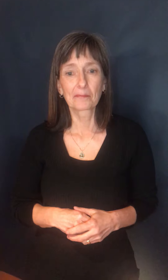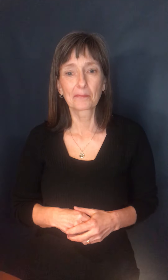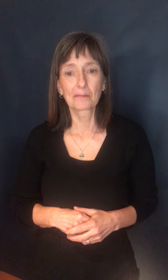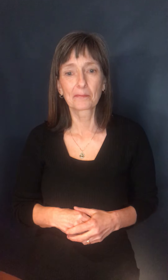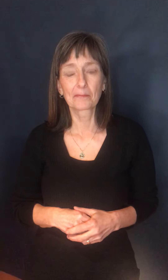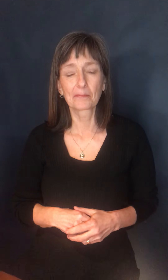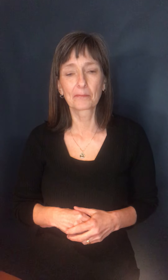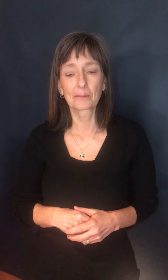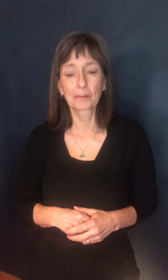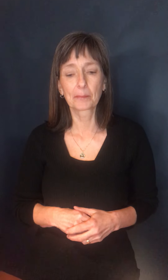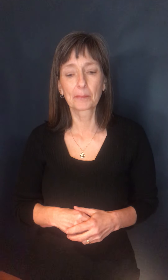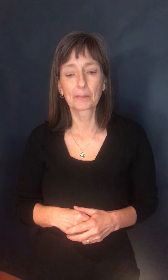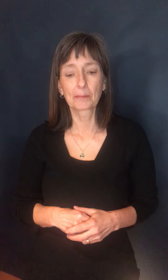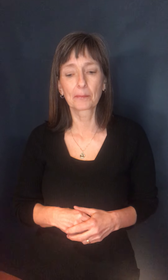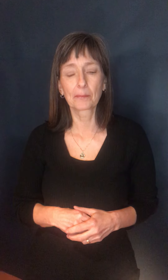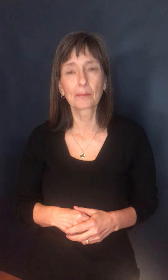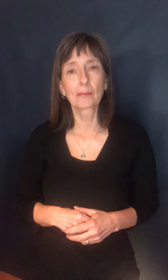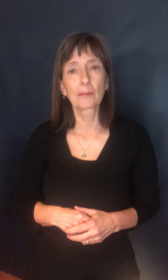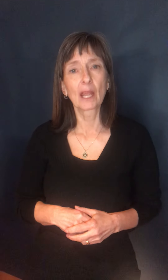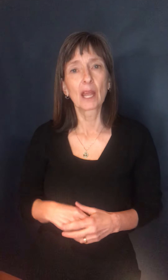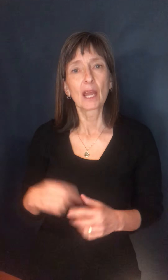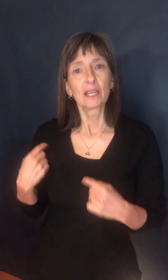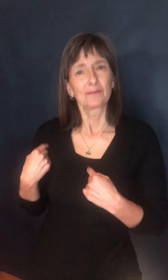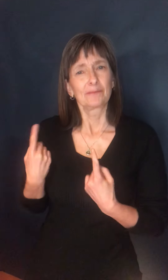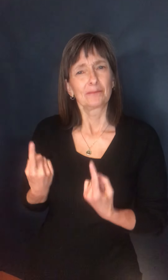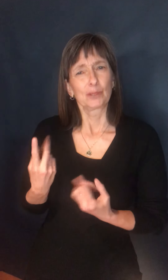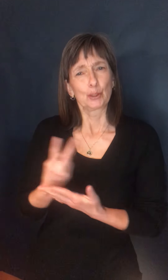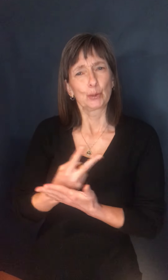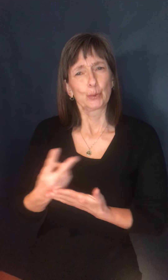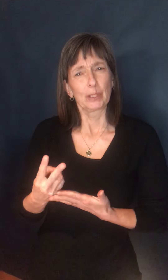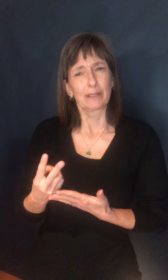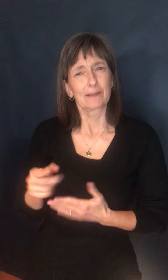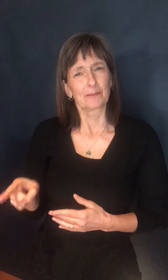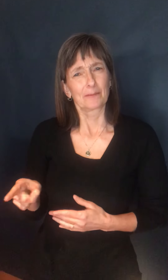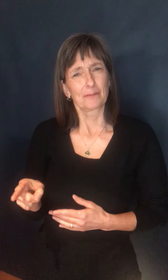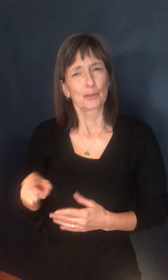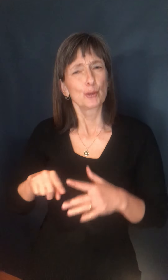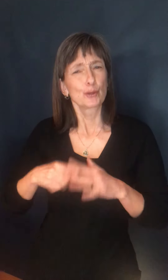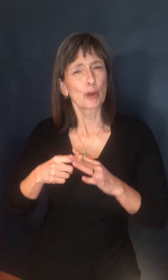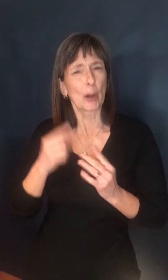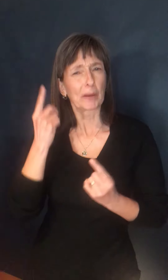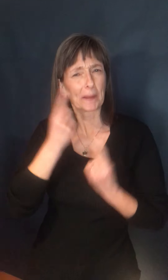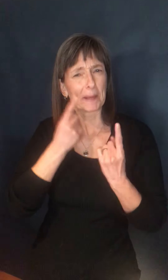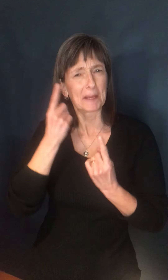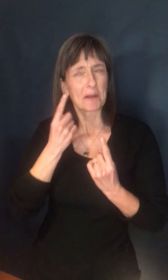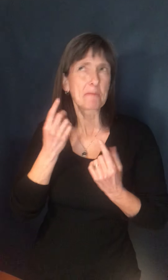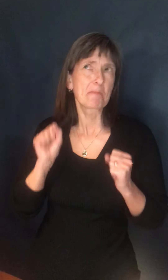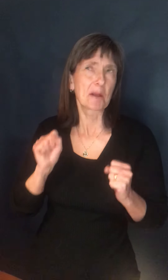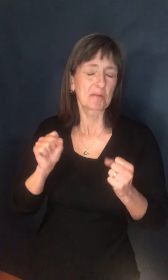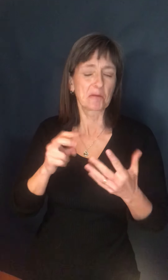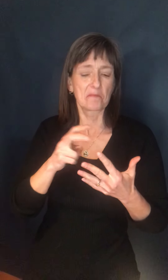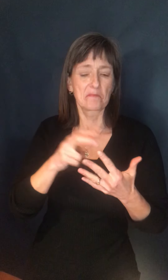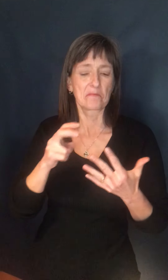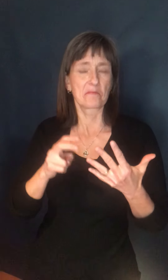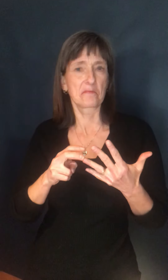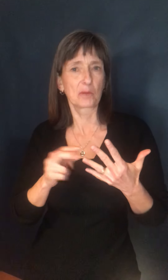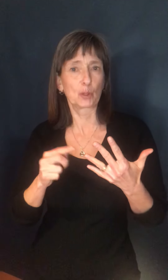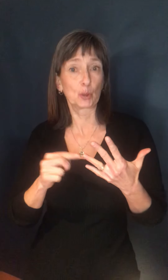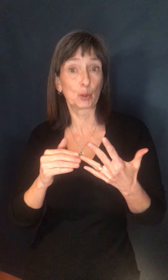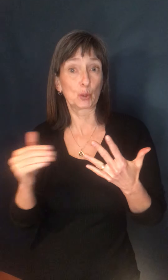weeks did you start thinking, we're, we're going to jump to level three to level two? Uh, I think probably over